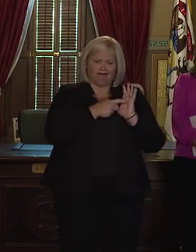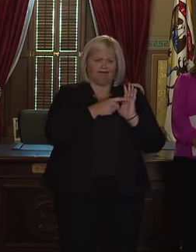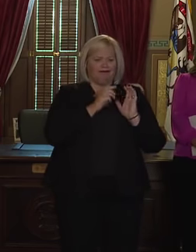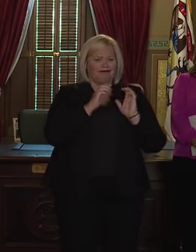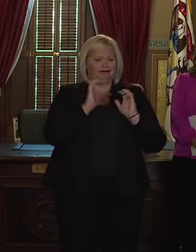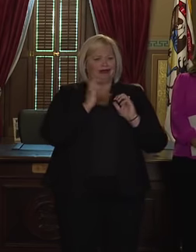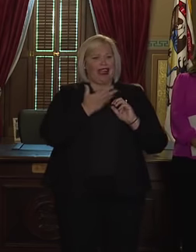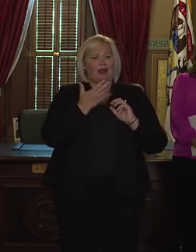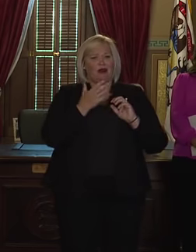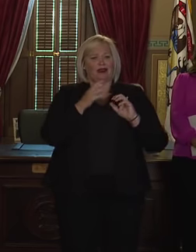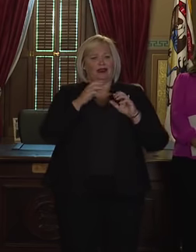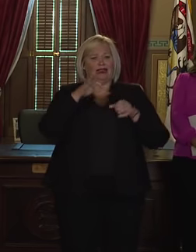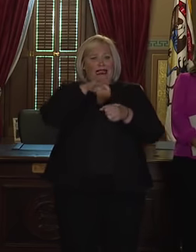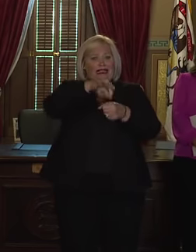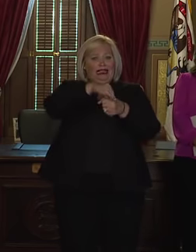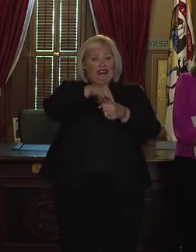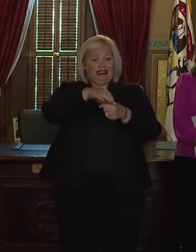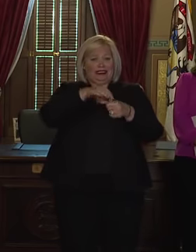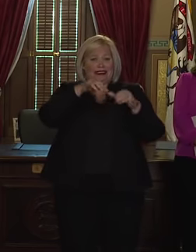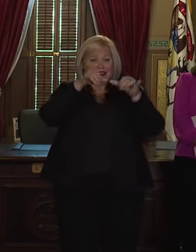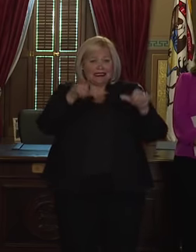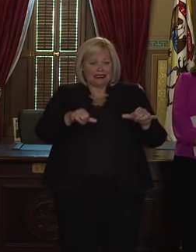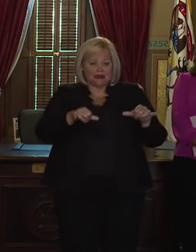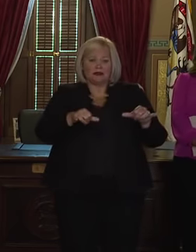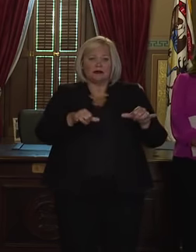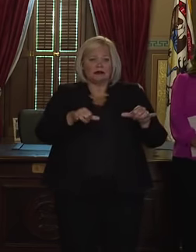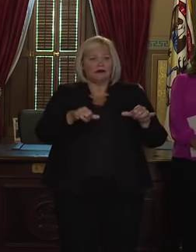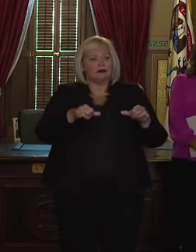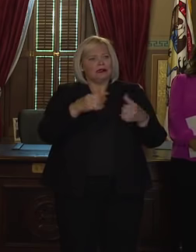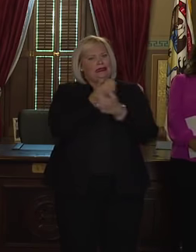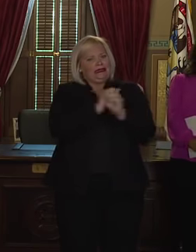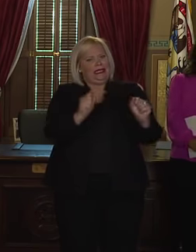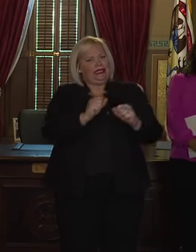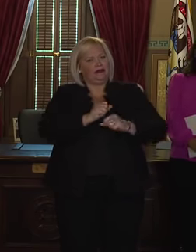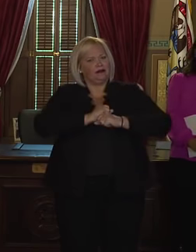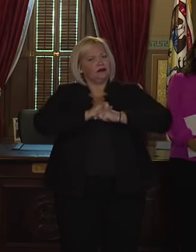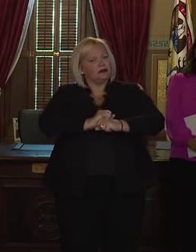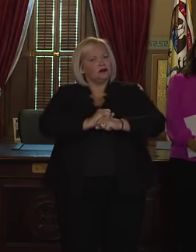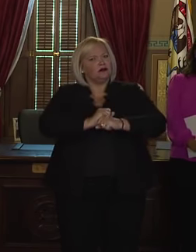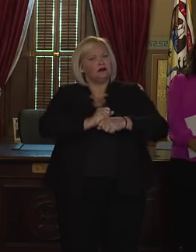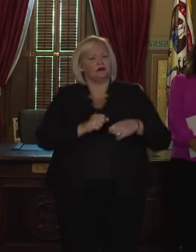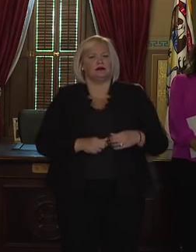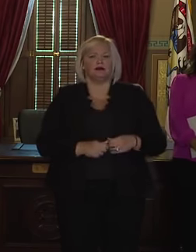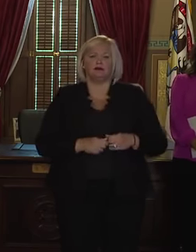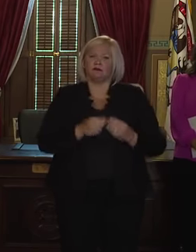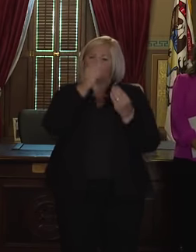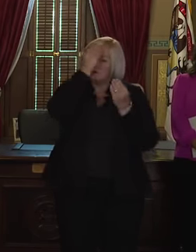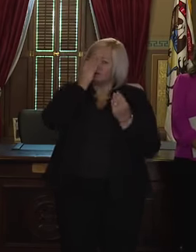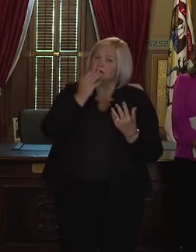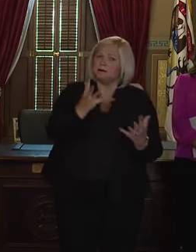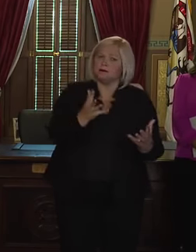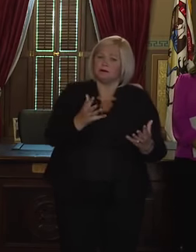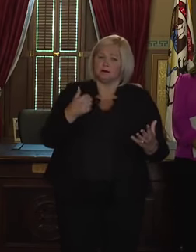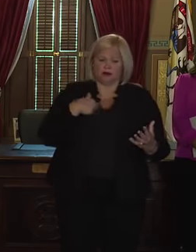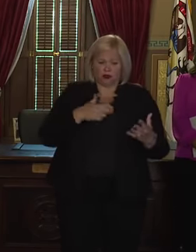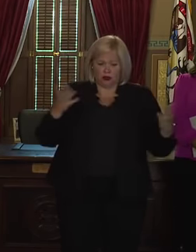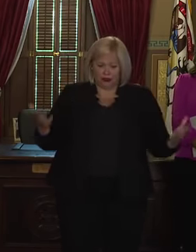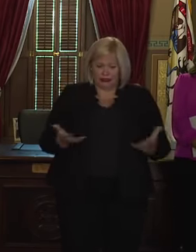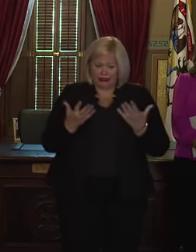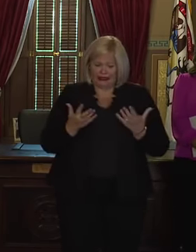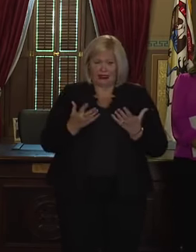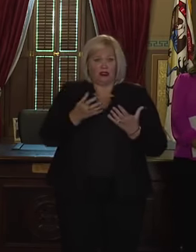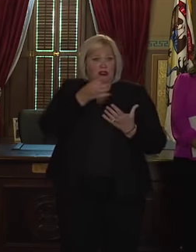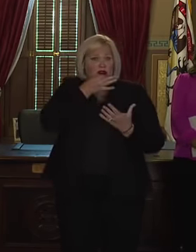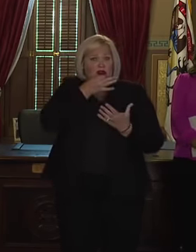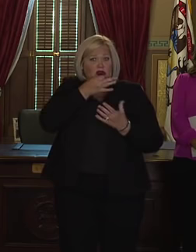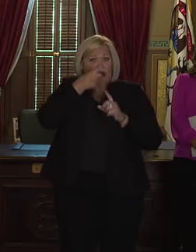elections here in Michigan is safe and secure. What I want to tell voters today is that as we stand here four weeks out,